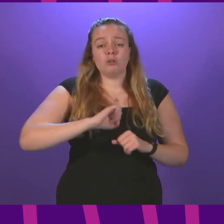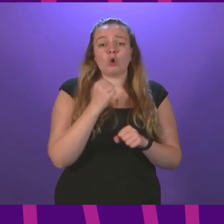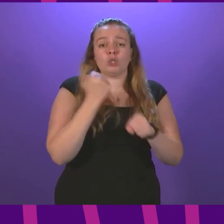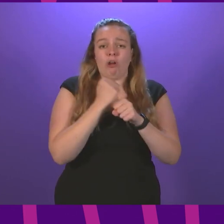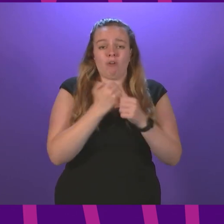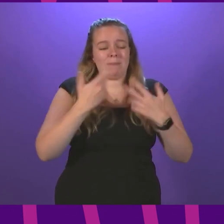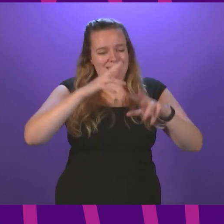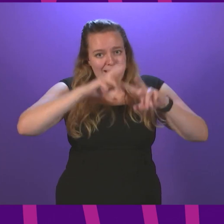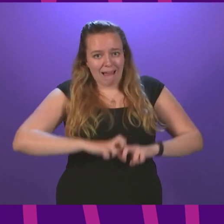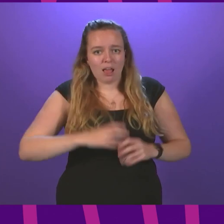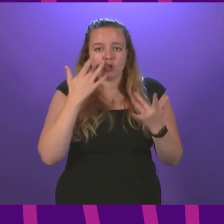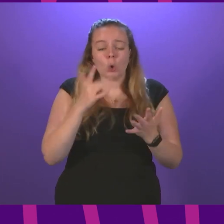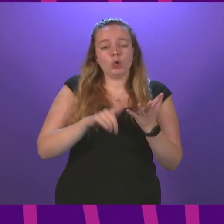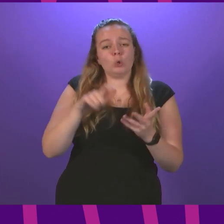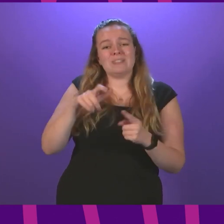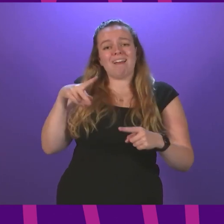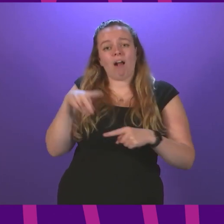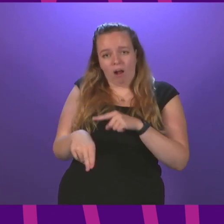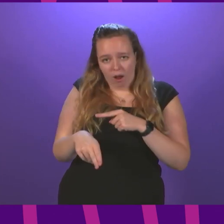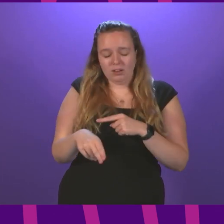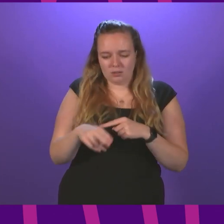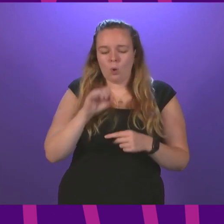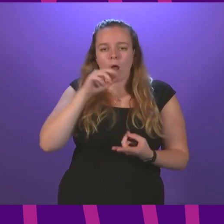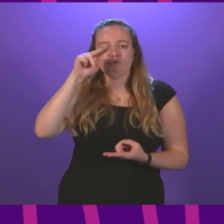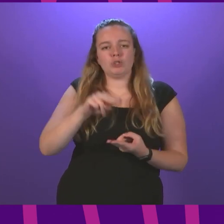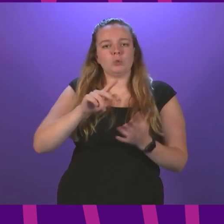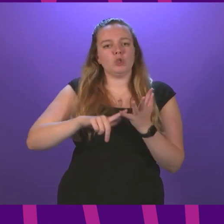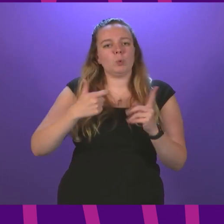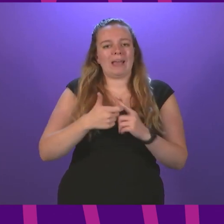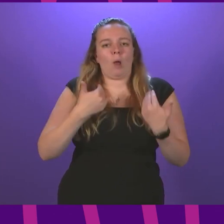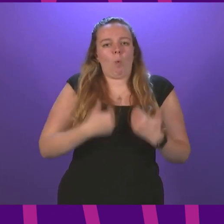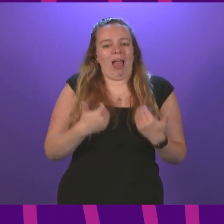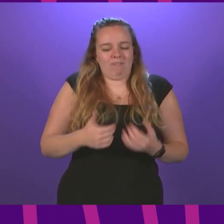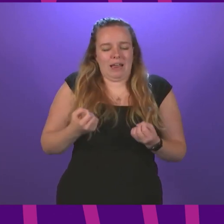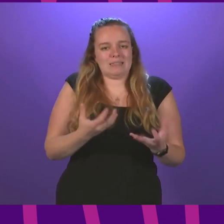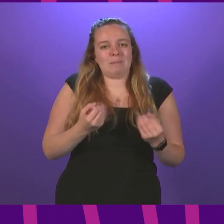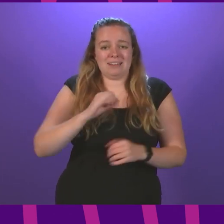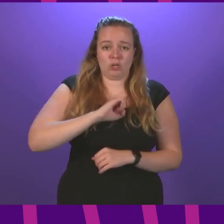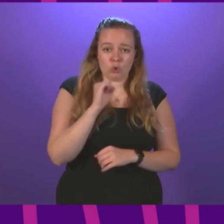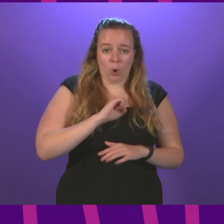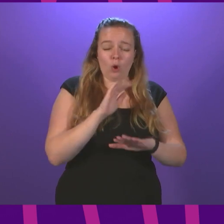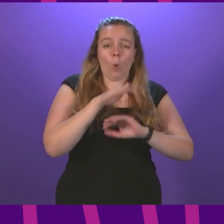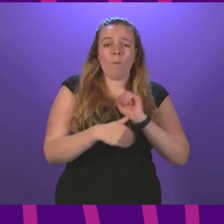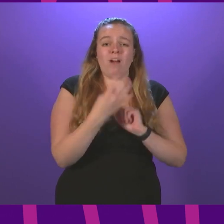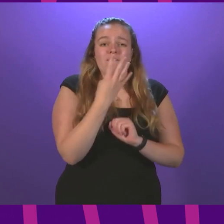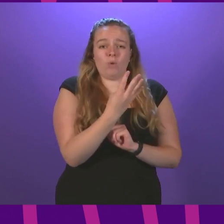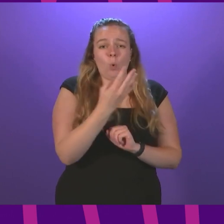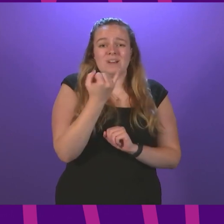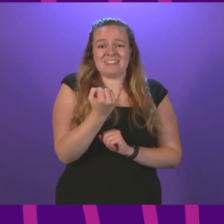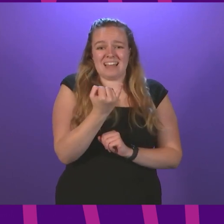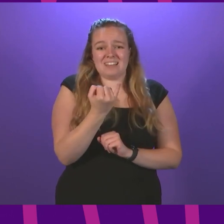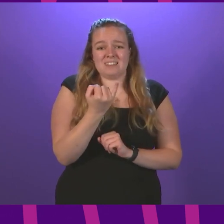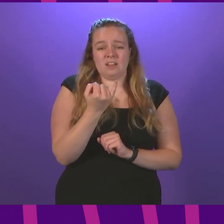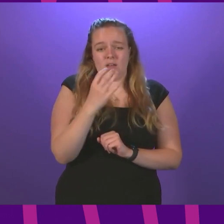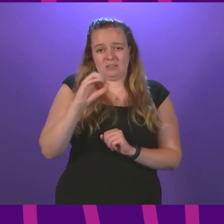Government shows that the cut to universal credit is set to reduce UK welfare expenditure in Scotland by over £460